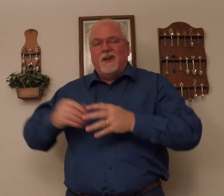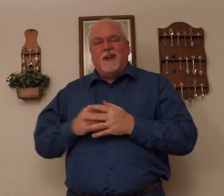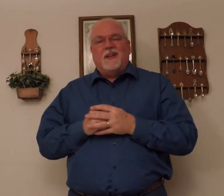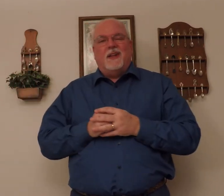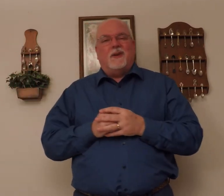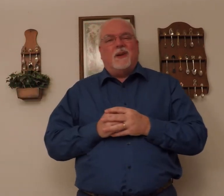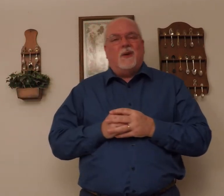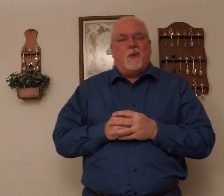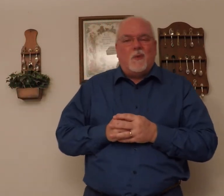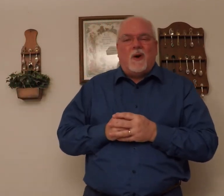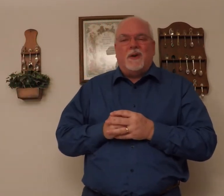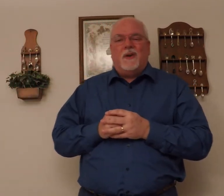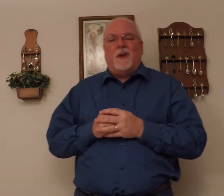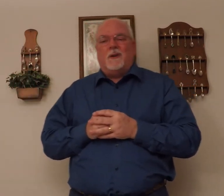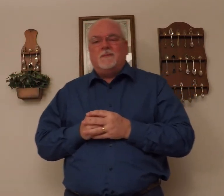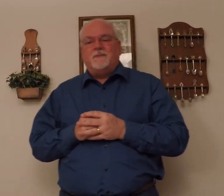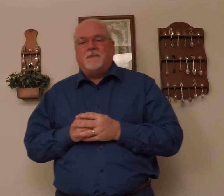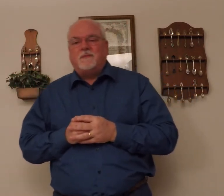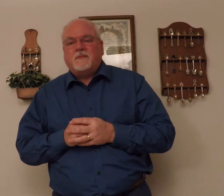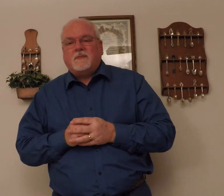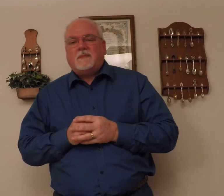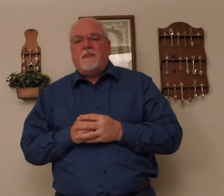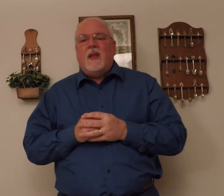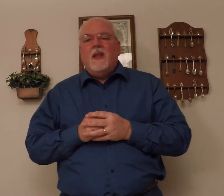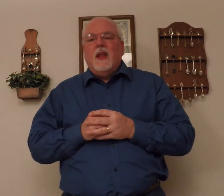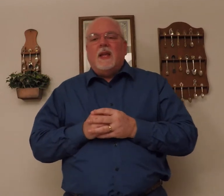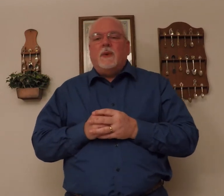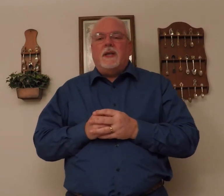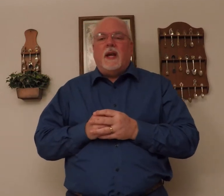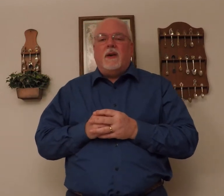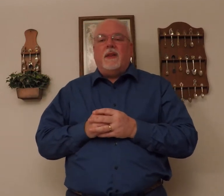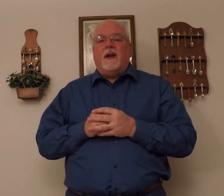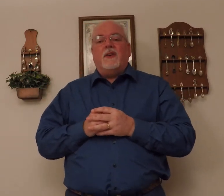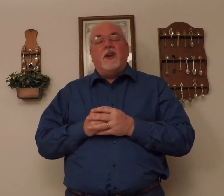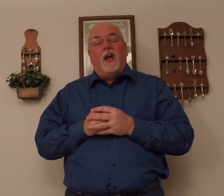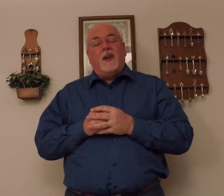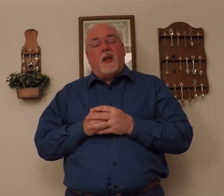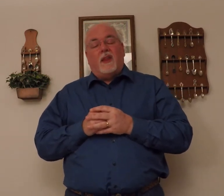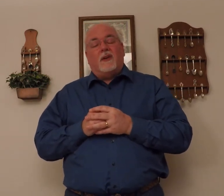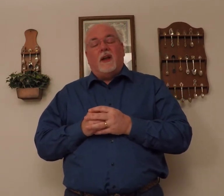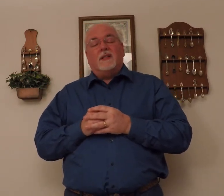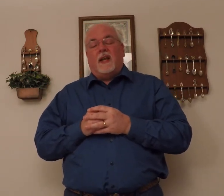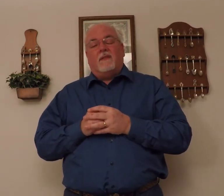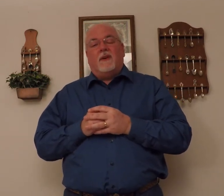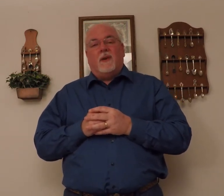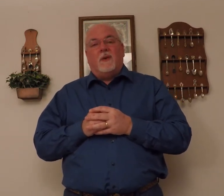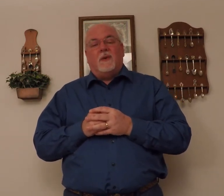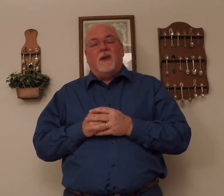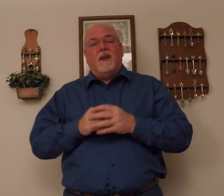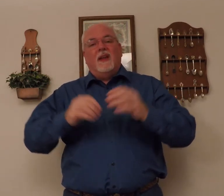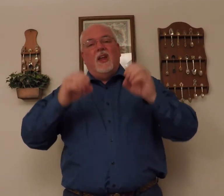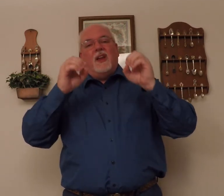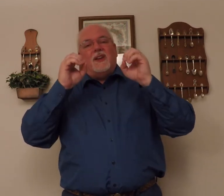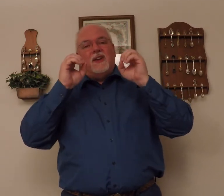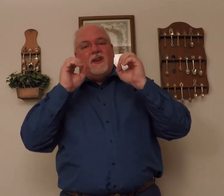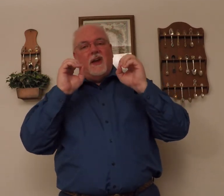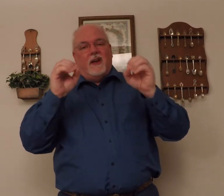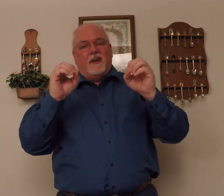that we're walking along. So we tarry there, none other has ever known, none,